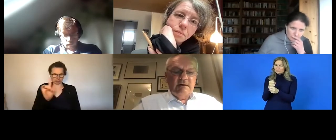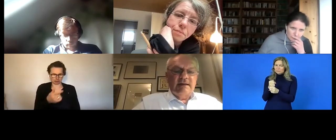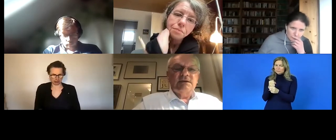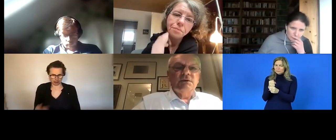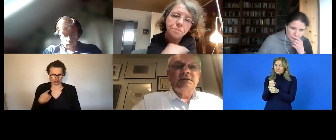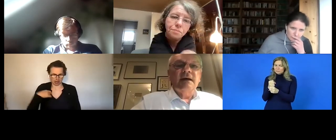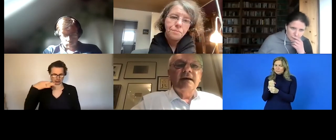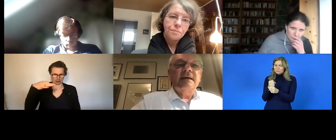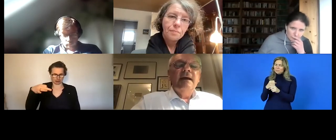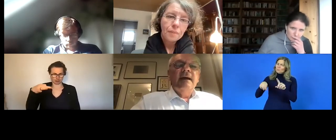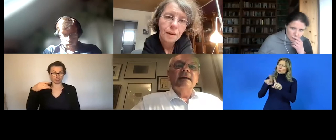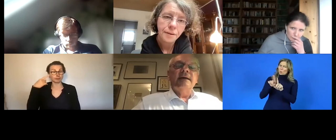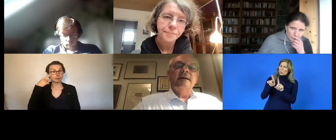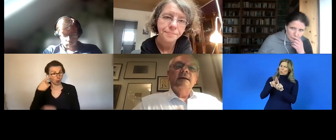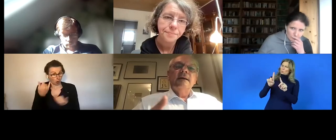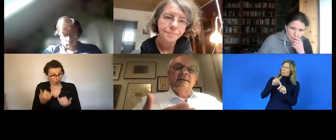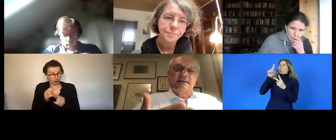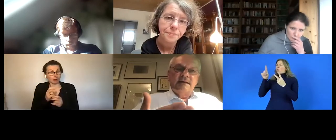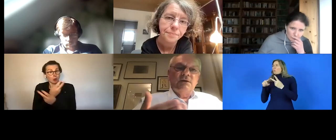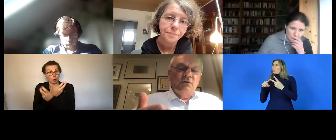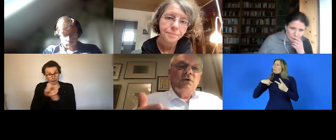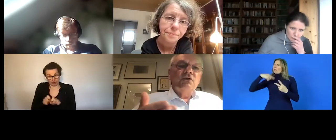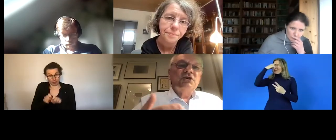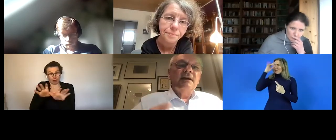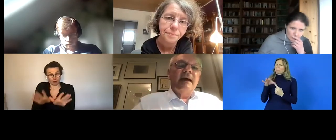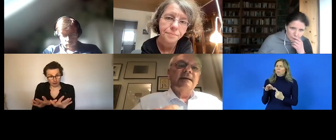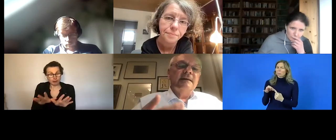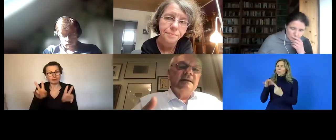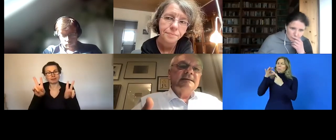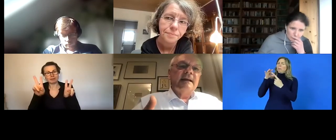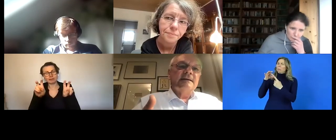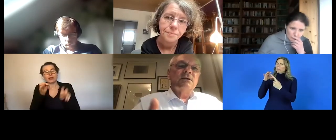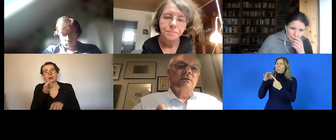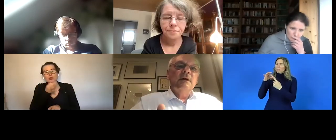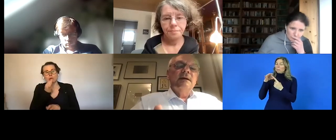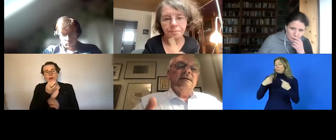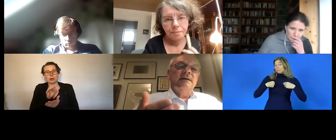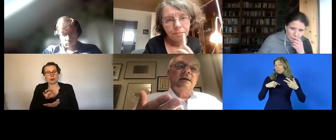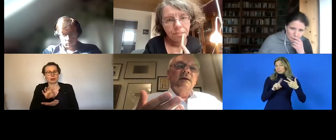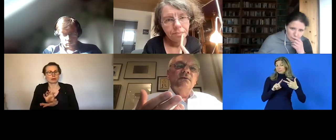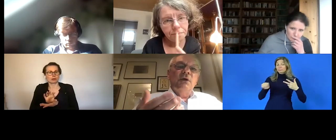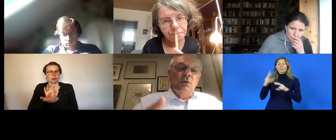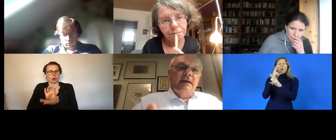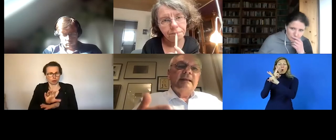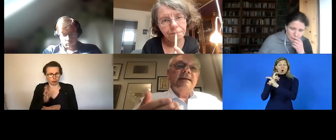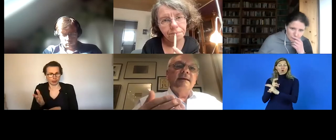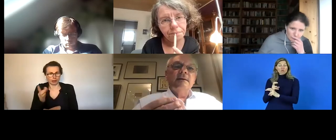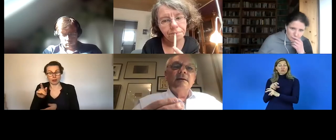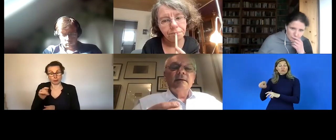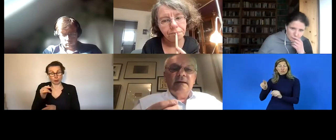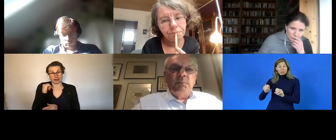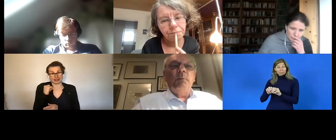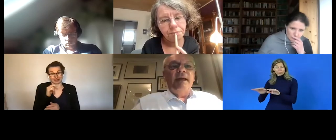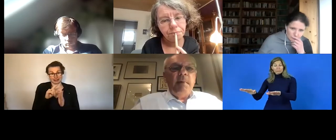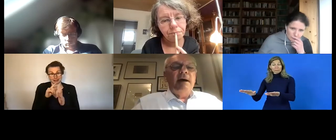think a rather unique initiative um that we've rolled out in austria it's um what we call the